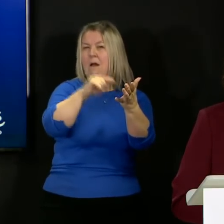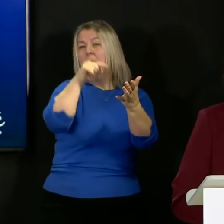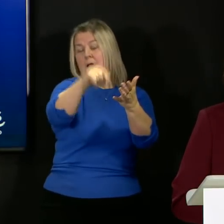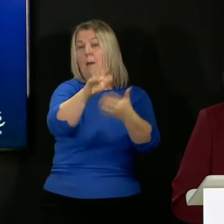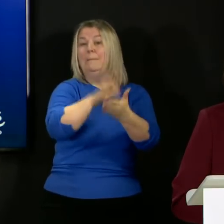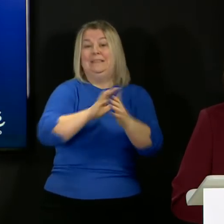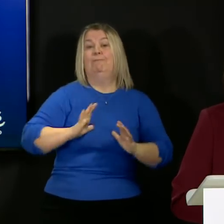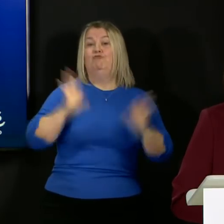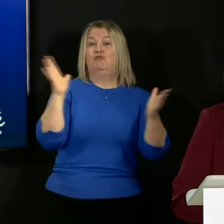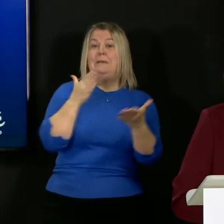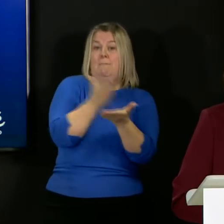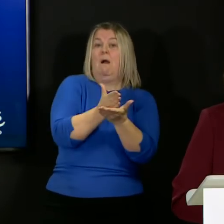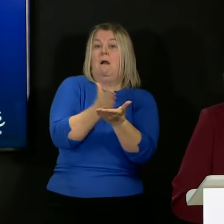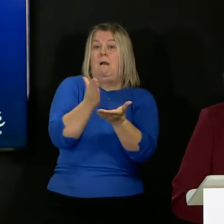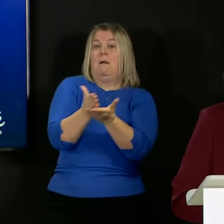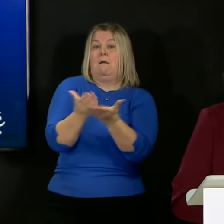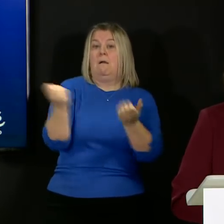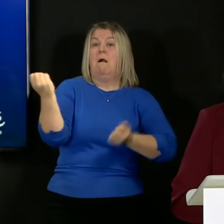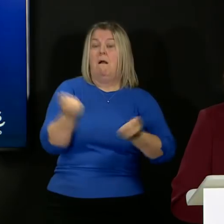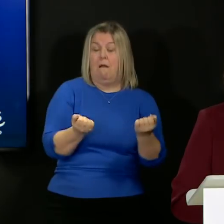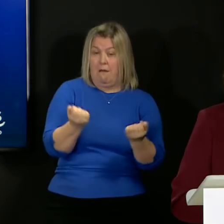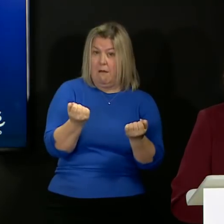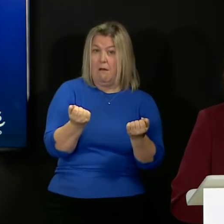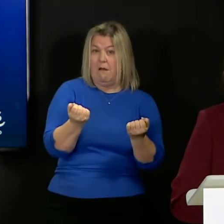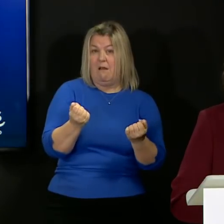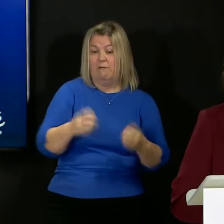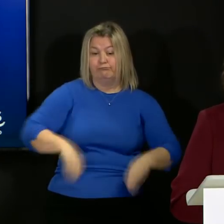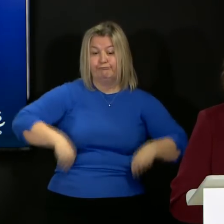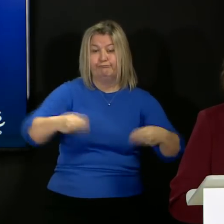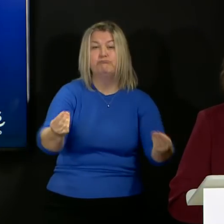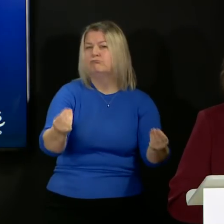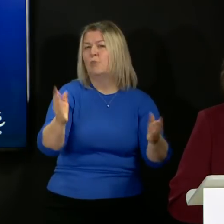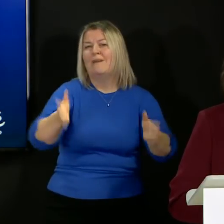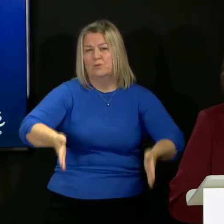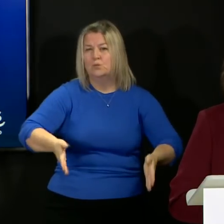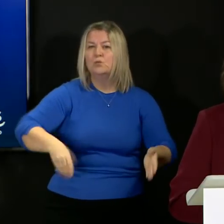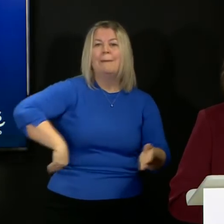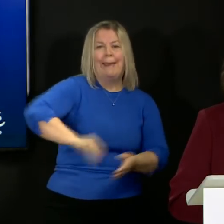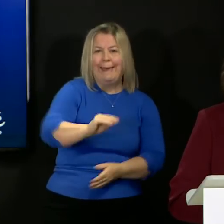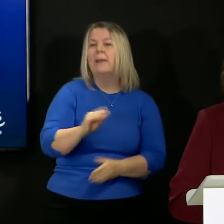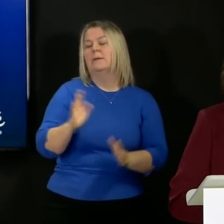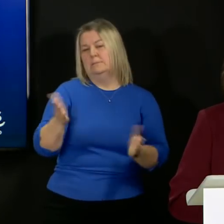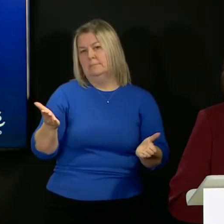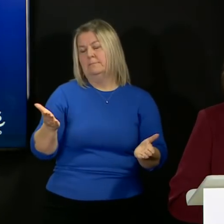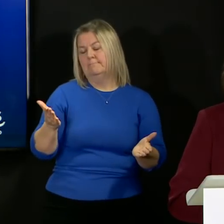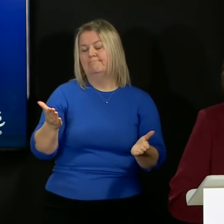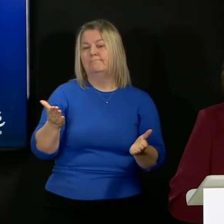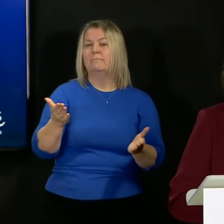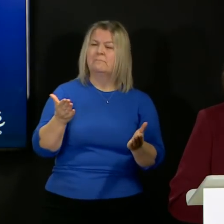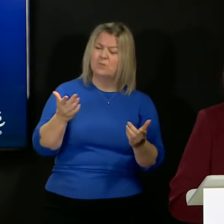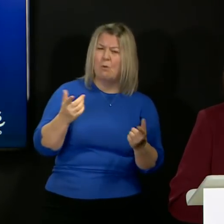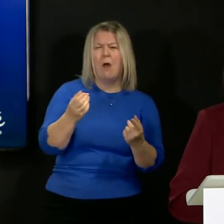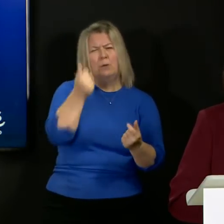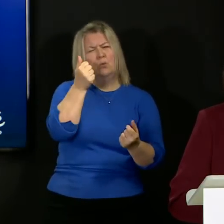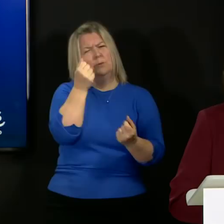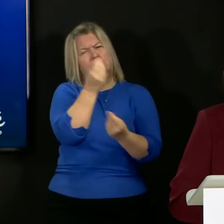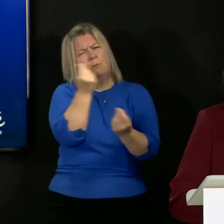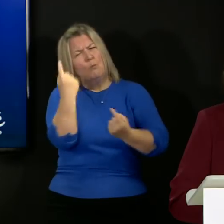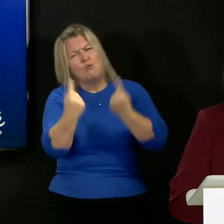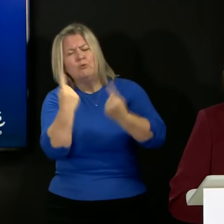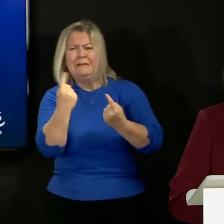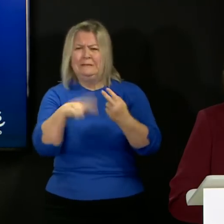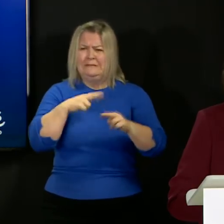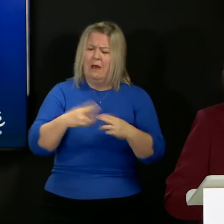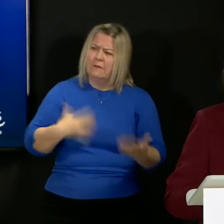mean is that in a small way, we are able to alleviate some of the worry and upset that's caused to our